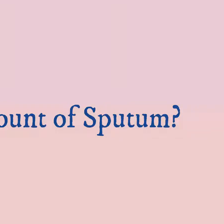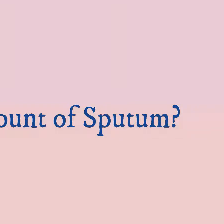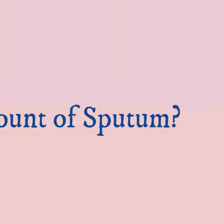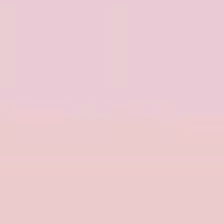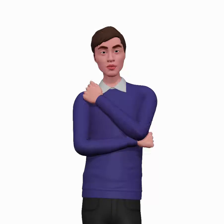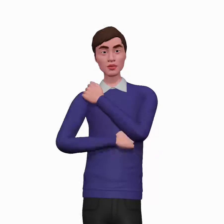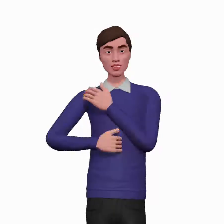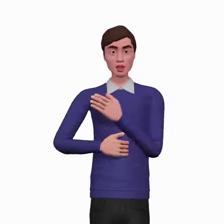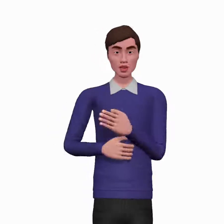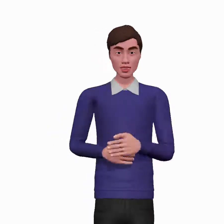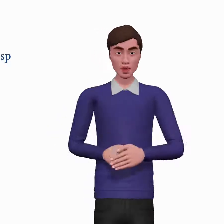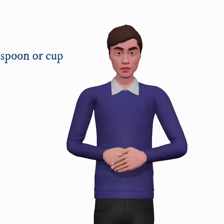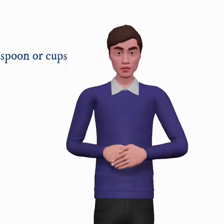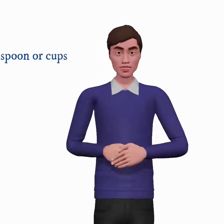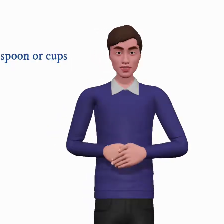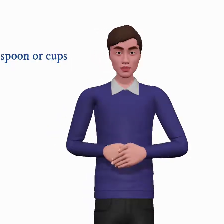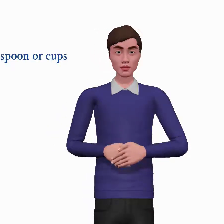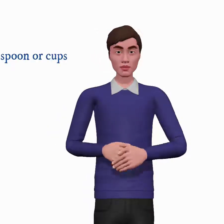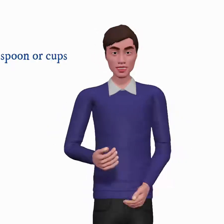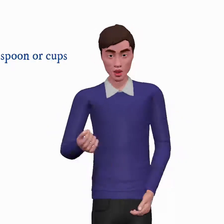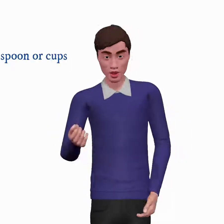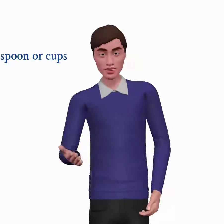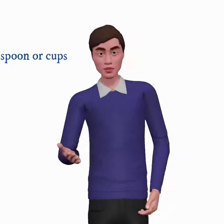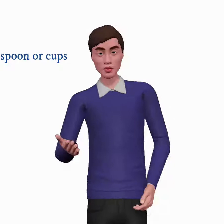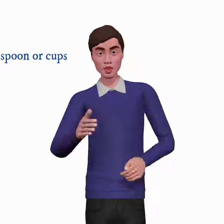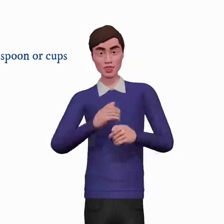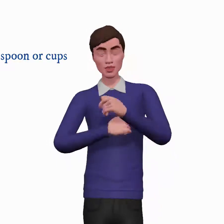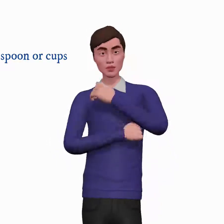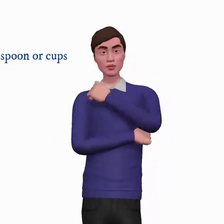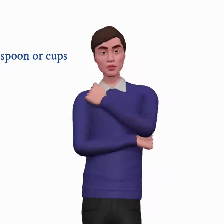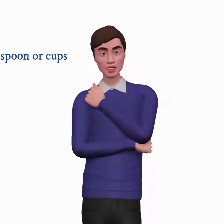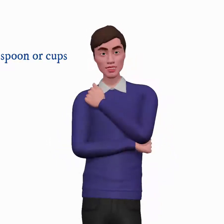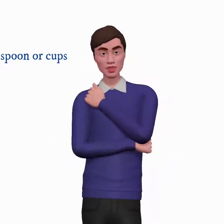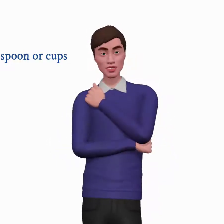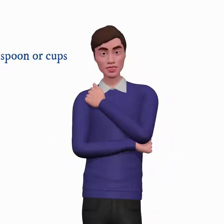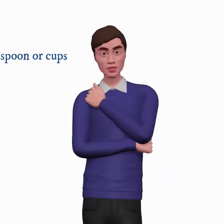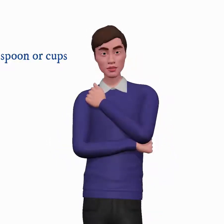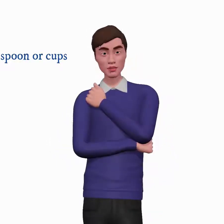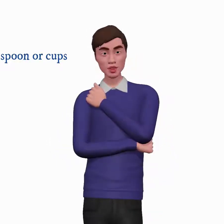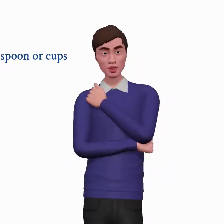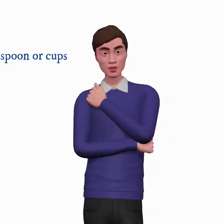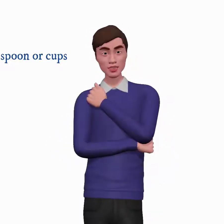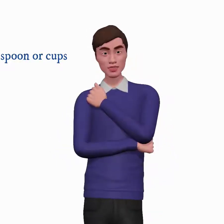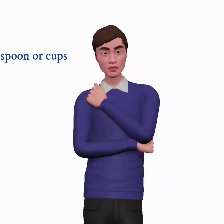What is the amount of sputum? Ask about amount of sputum production in spoon or cups.